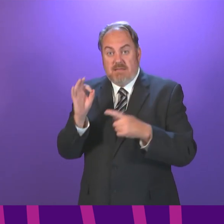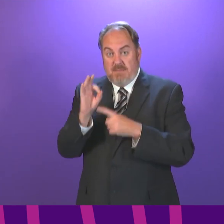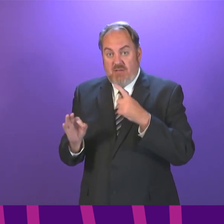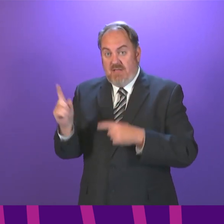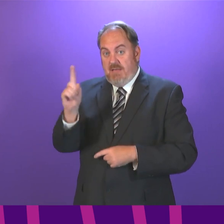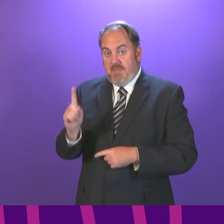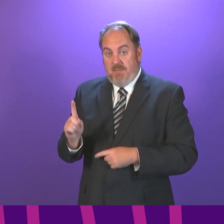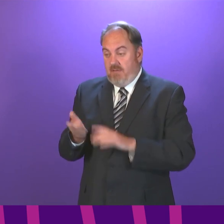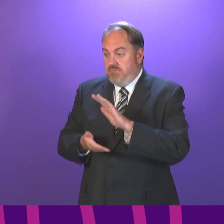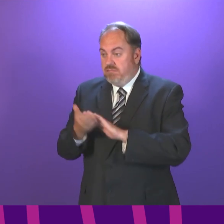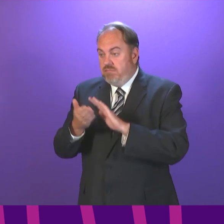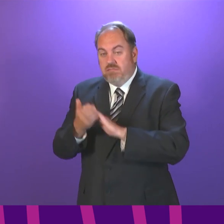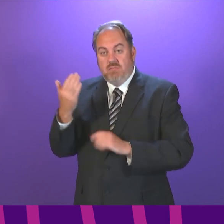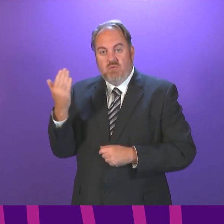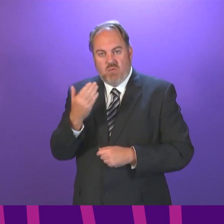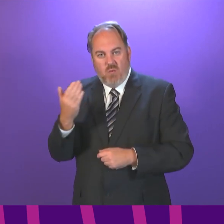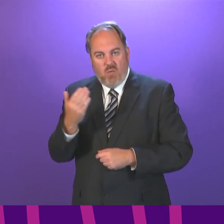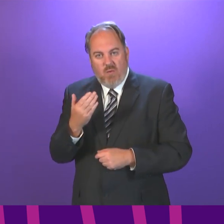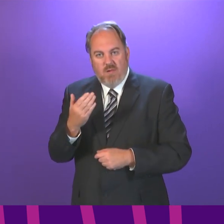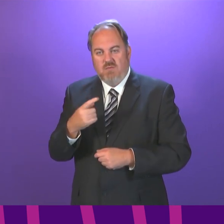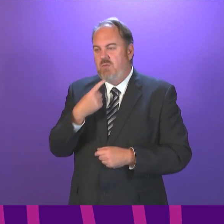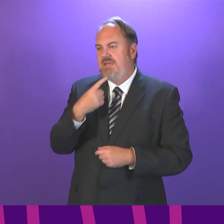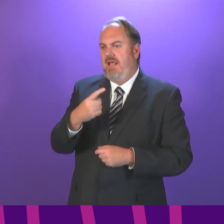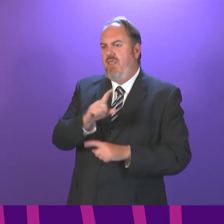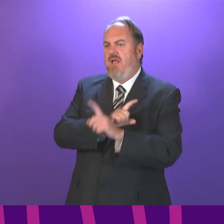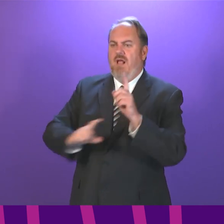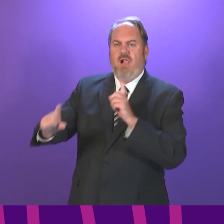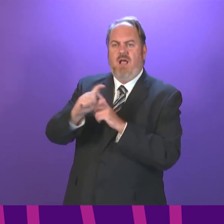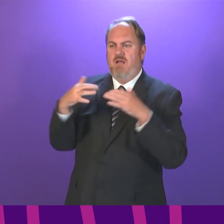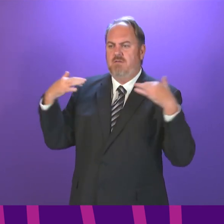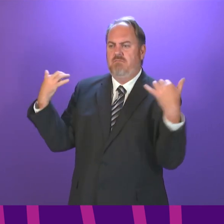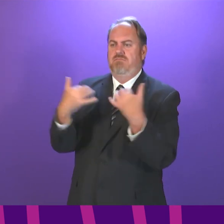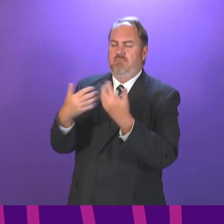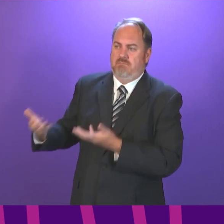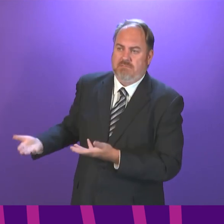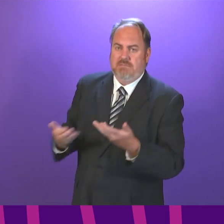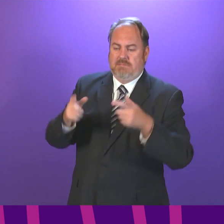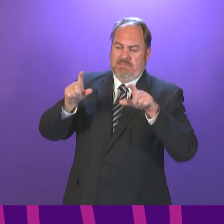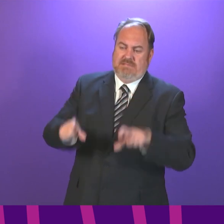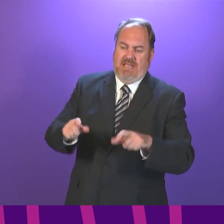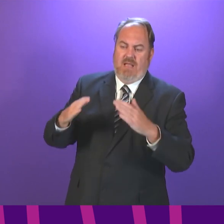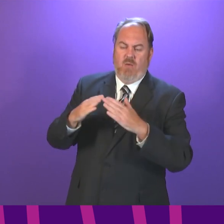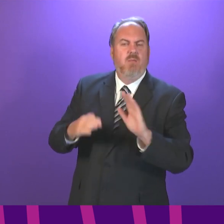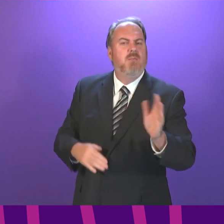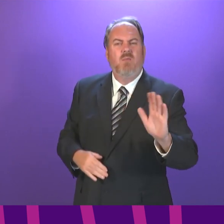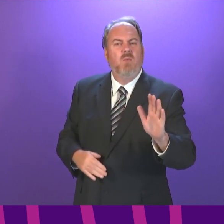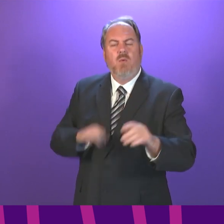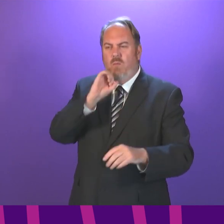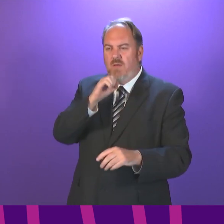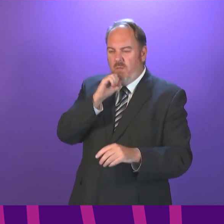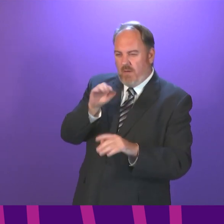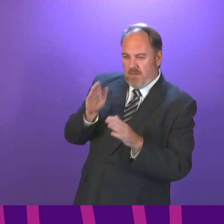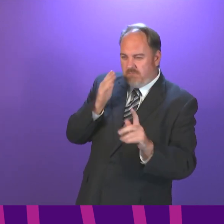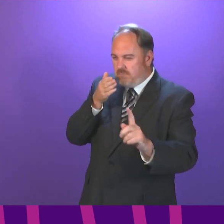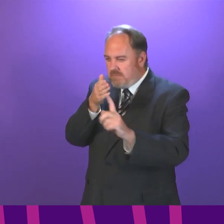This means that the blanket isolation of whole classes will no longer be routine. Instead, a more targeted approach will